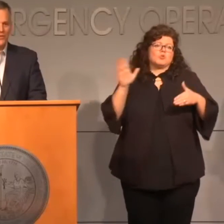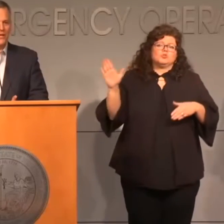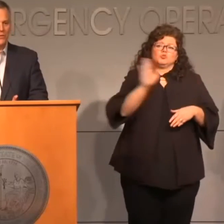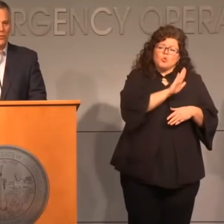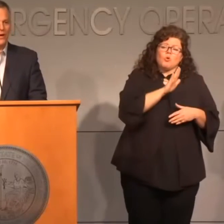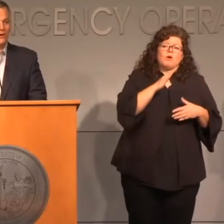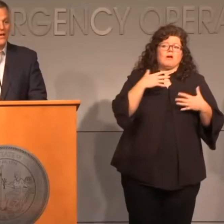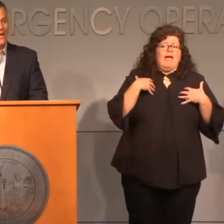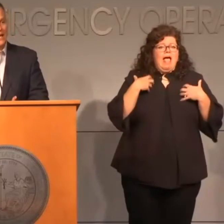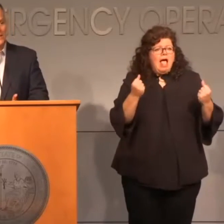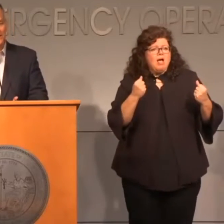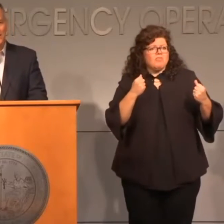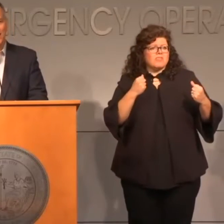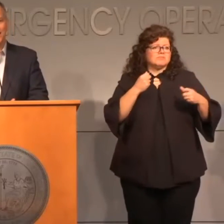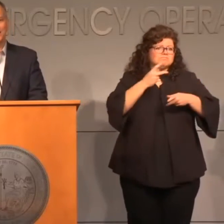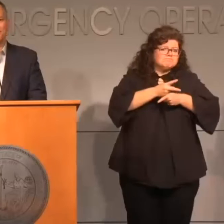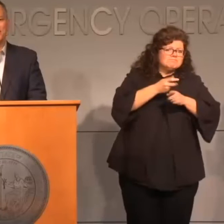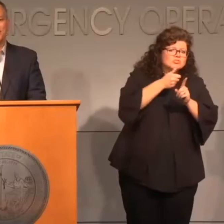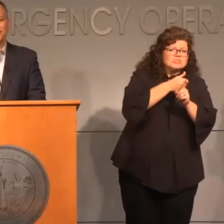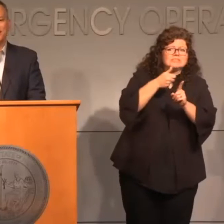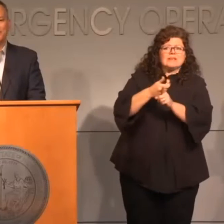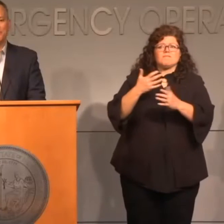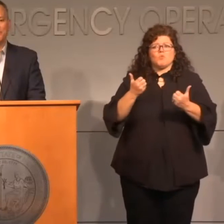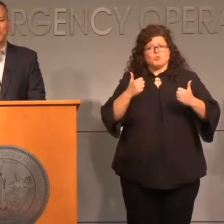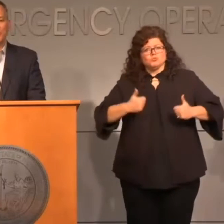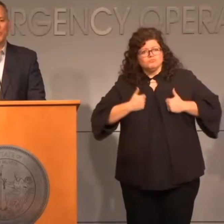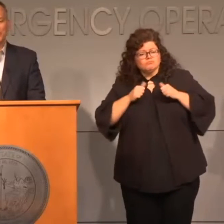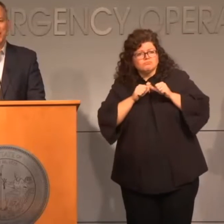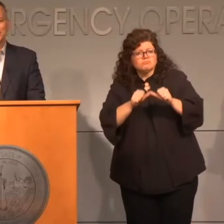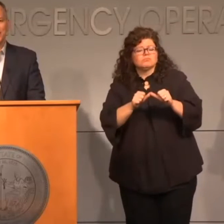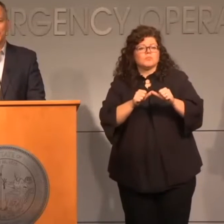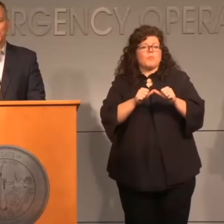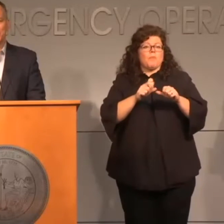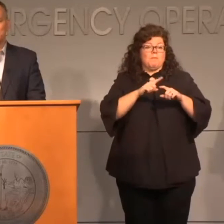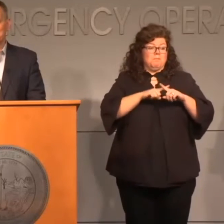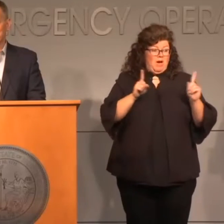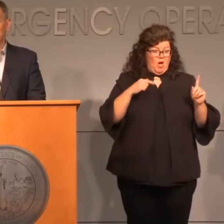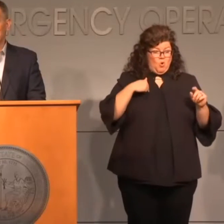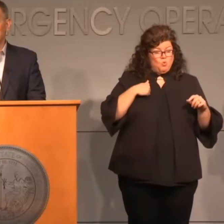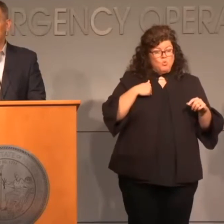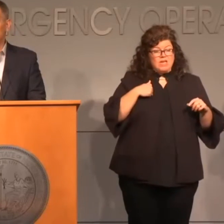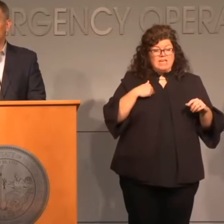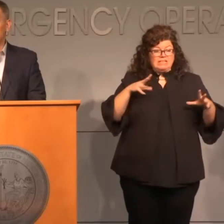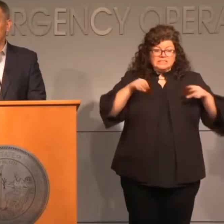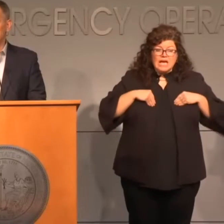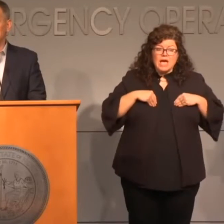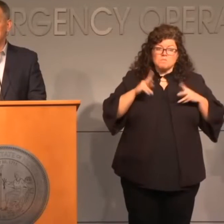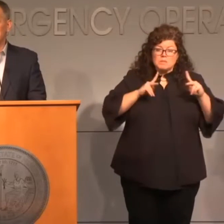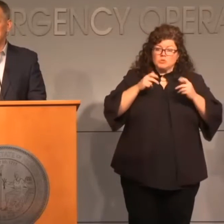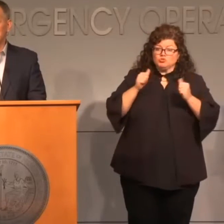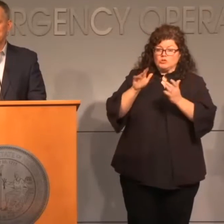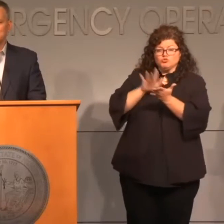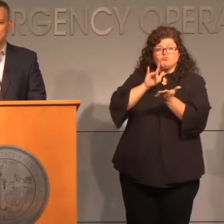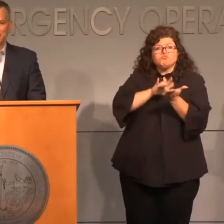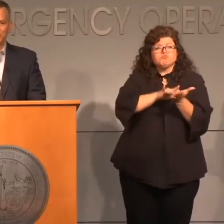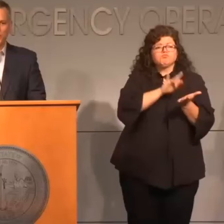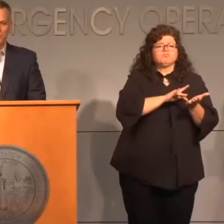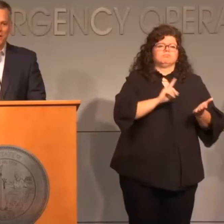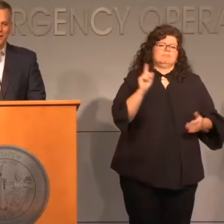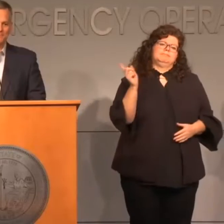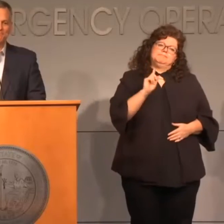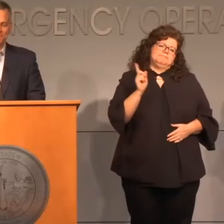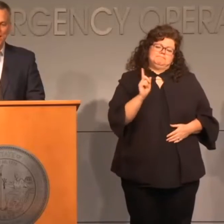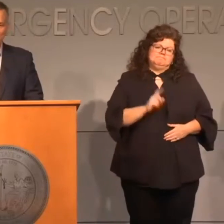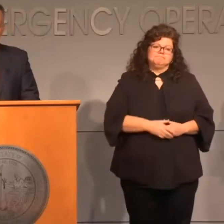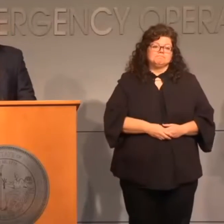people healthy and well and alive. But we will not tolerate criminals trying to exploit people's fears to make a